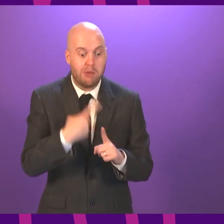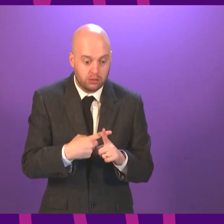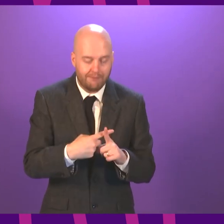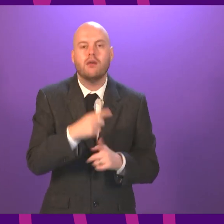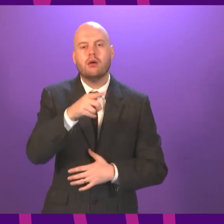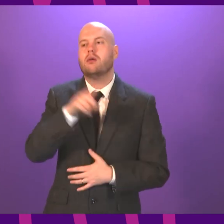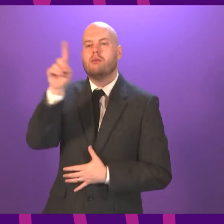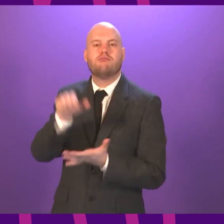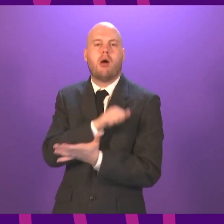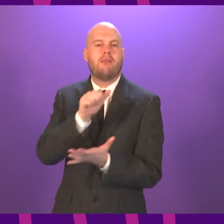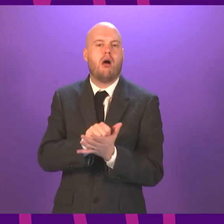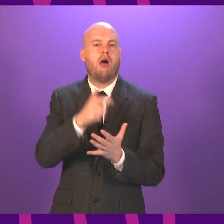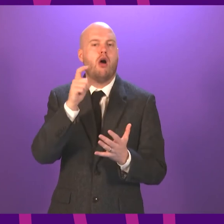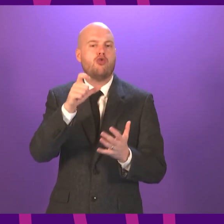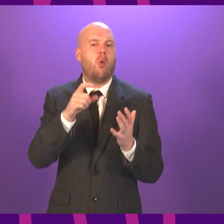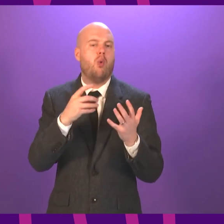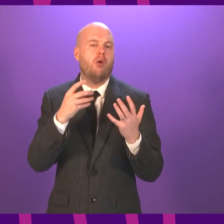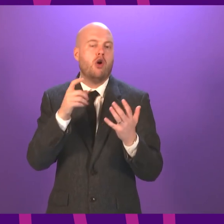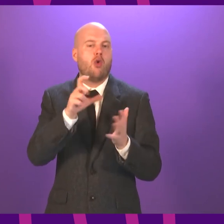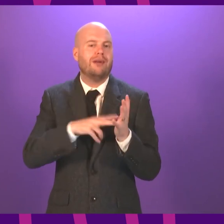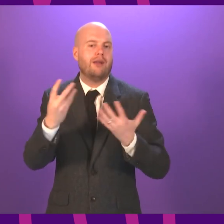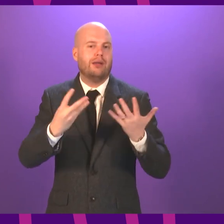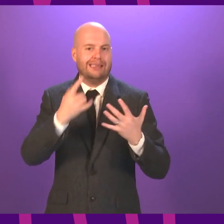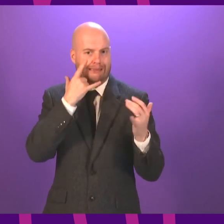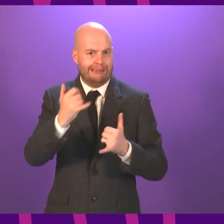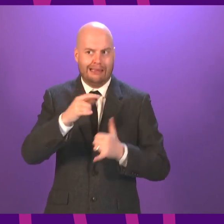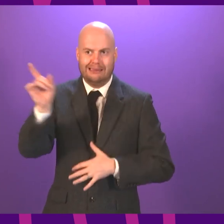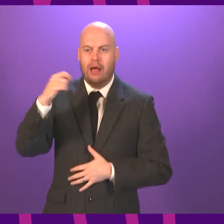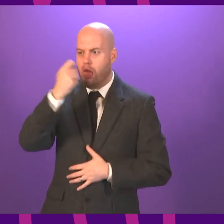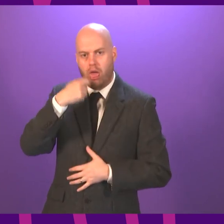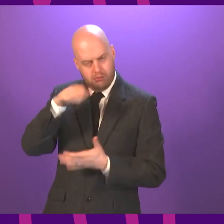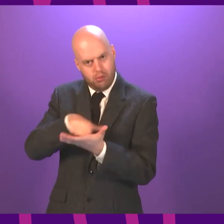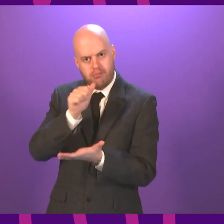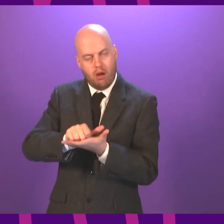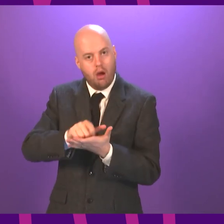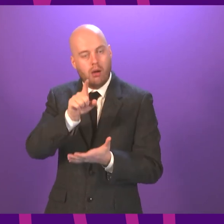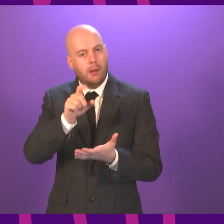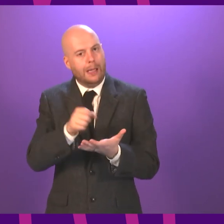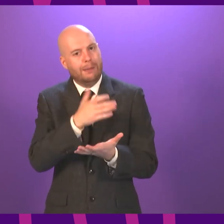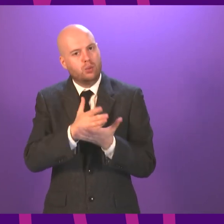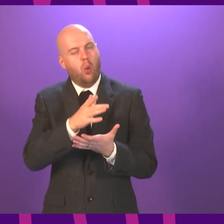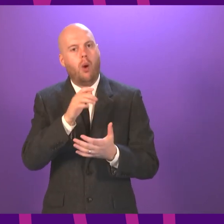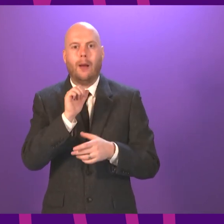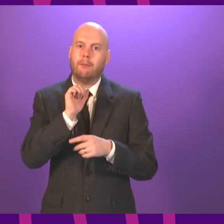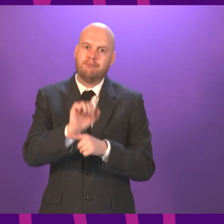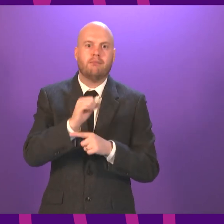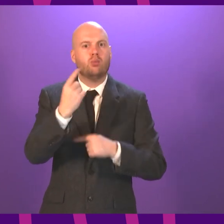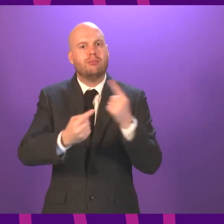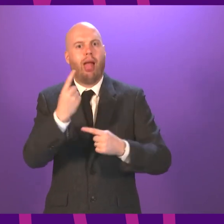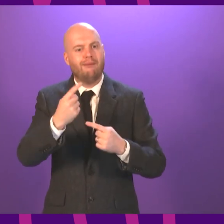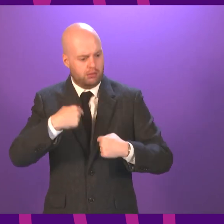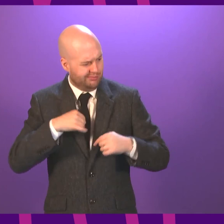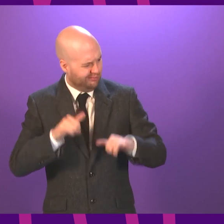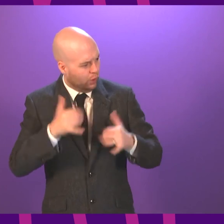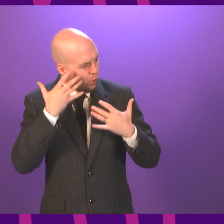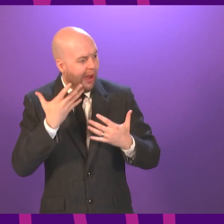the chains of transmission. It is really important to get that message across to the public at large, not simply in relation to particular attendances